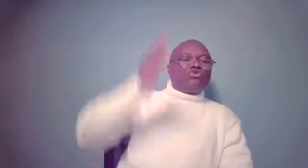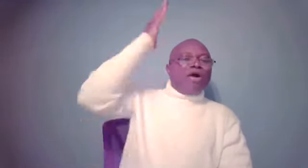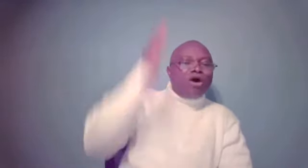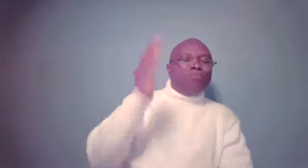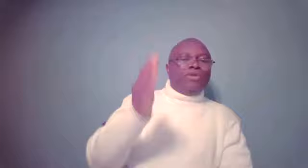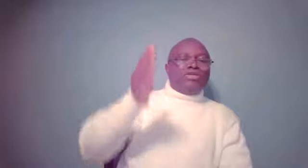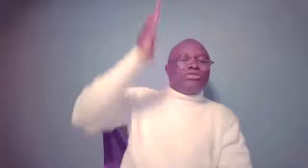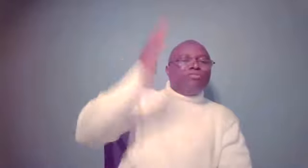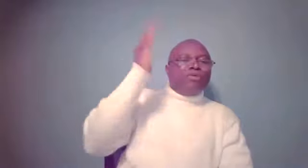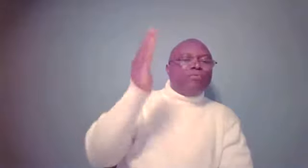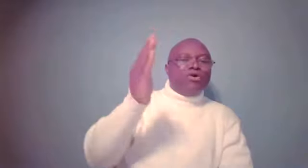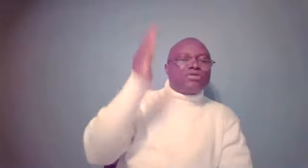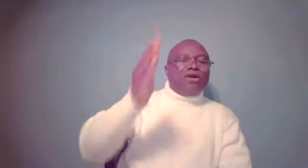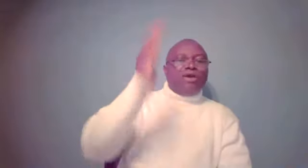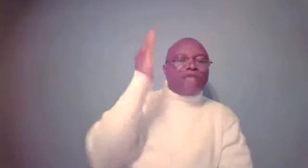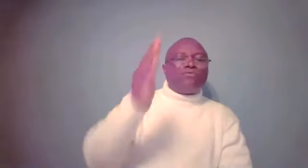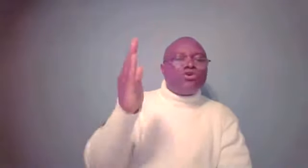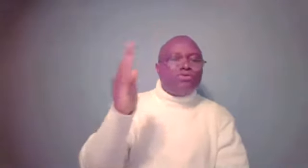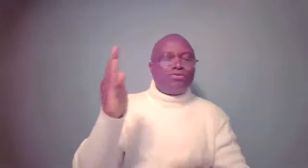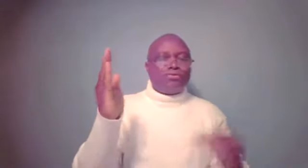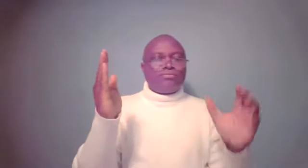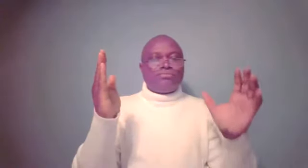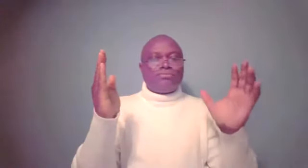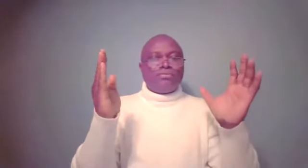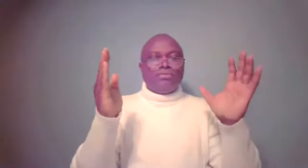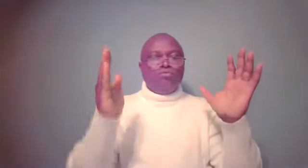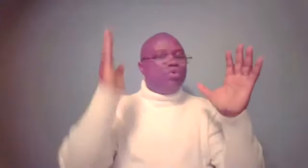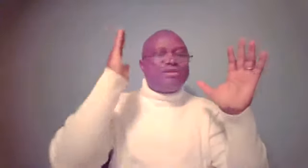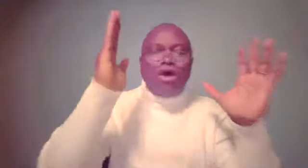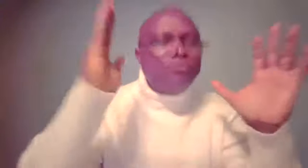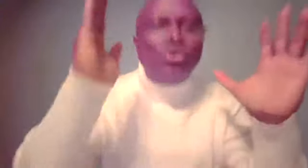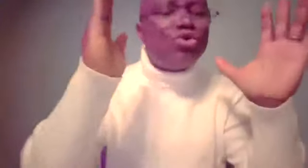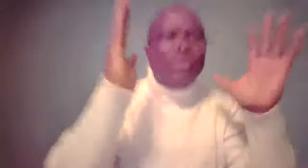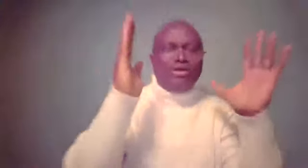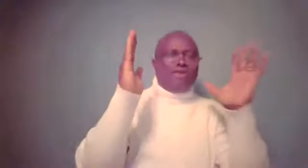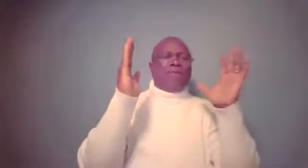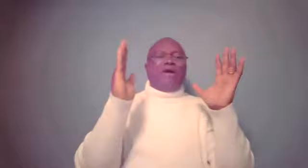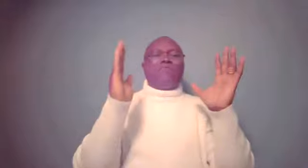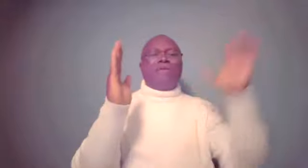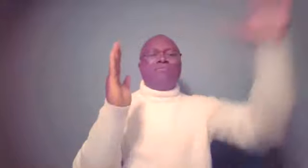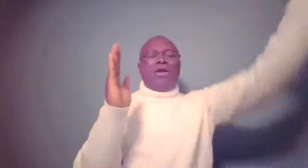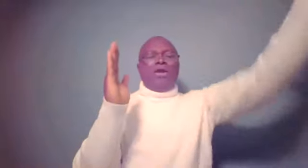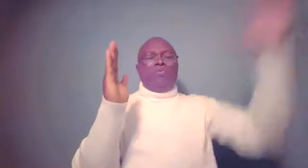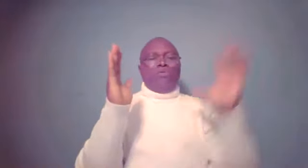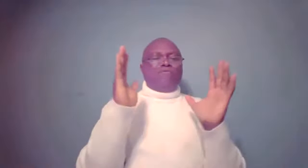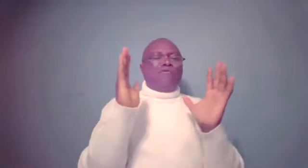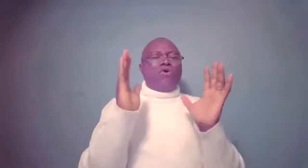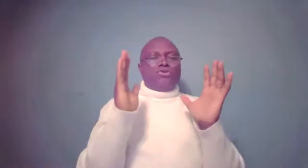to accomplish the purpose that God has for you. We don't usually think about them when we focus